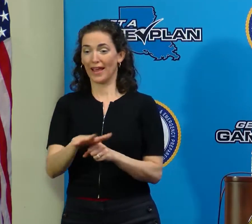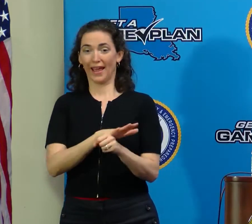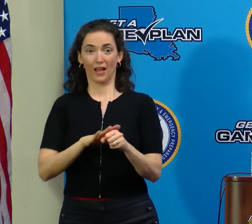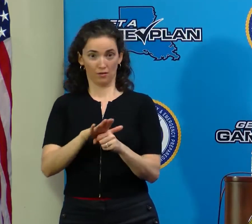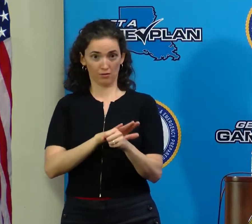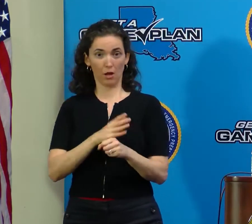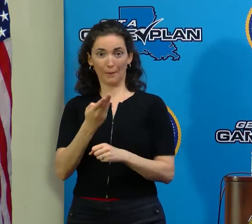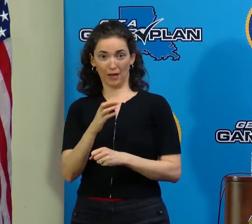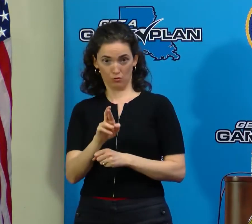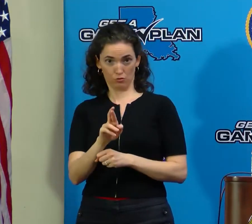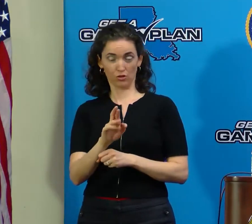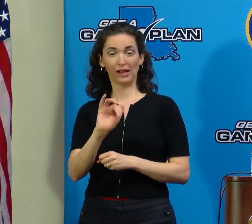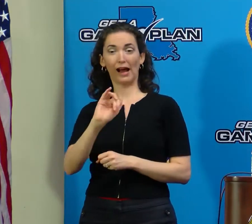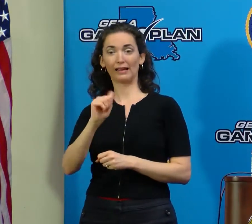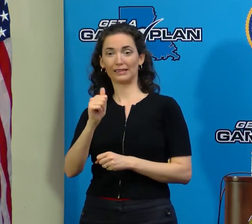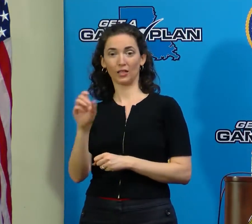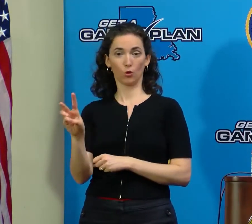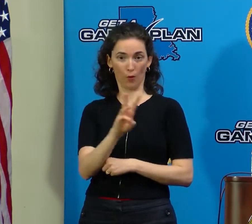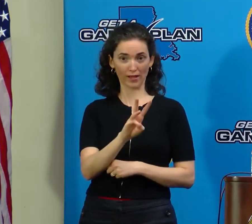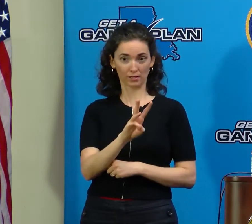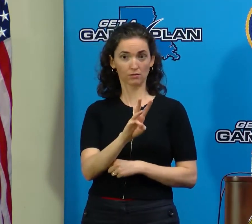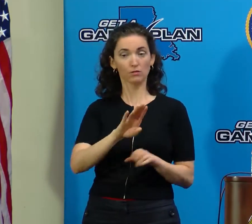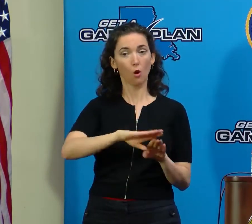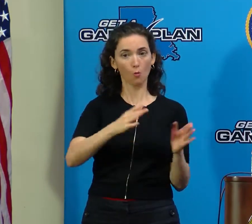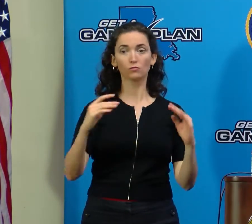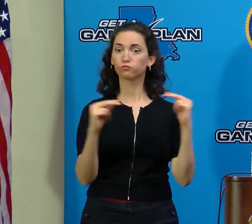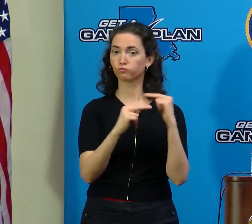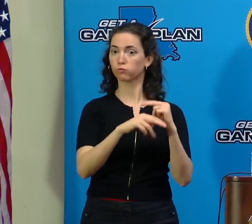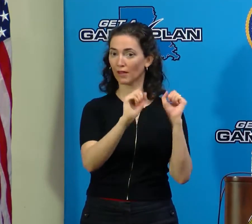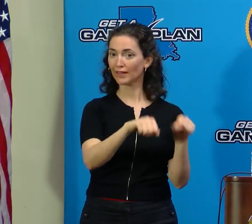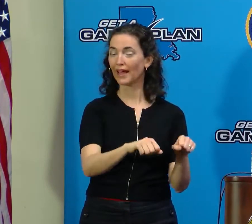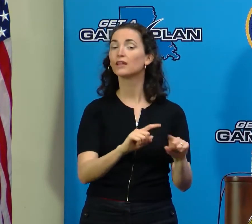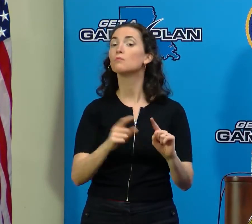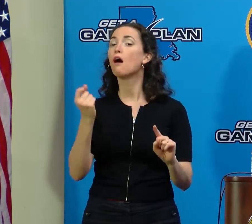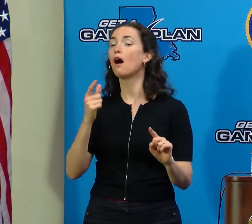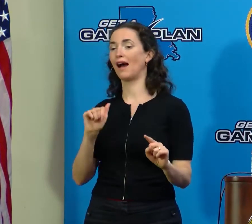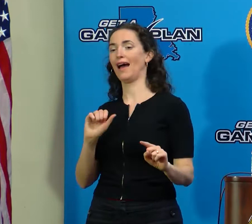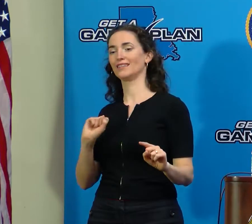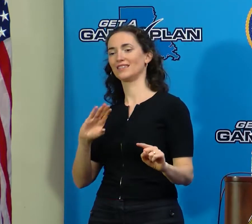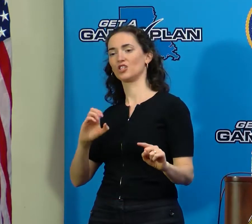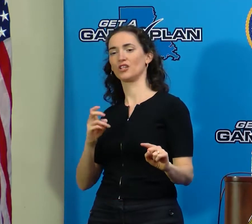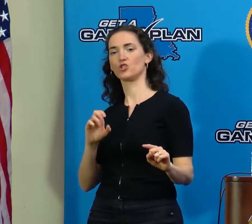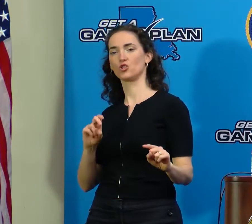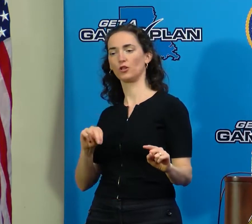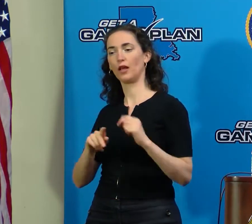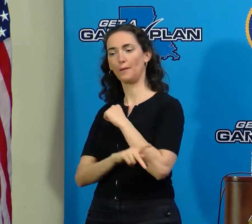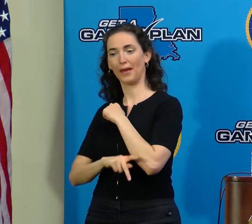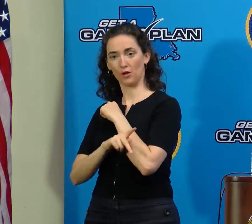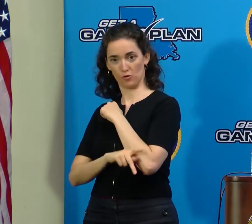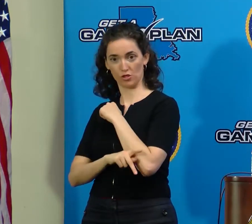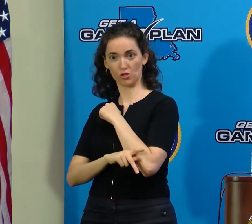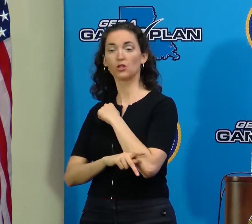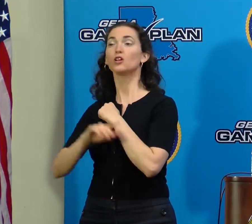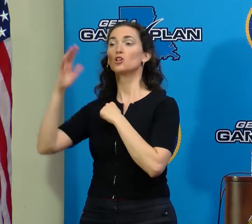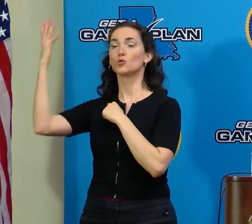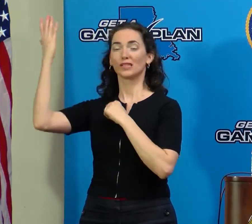is open. However, I-10 is closed in Ascension Parish due to downed trees that